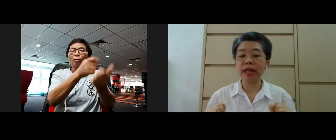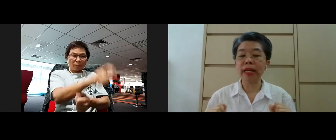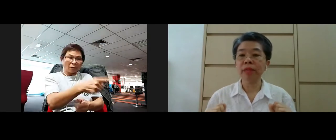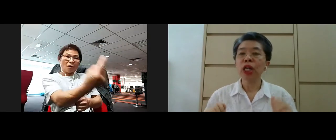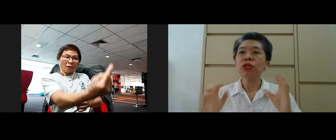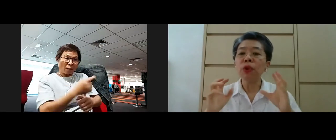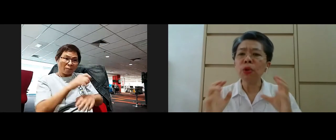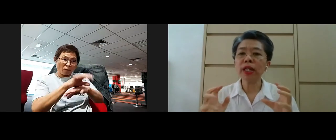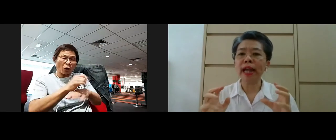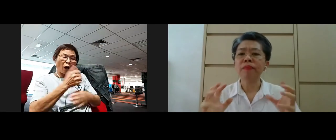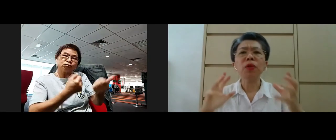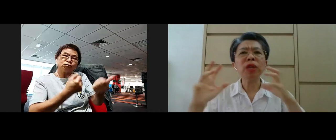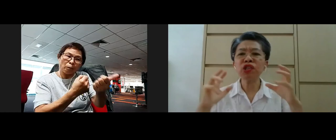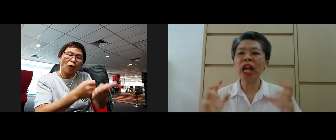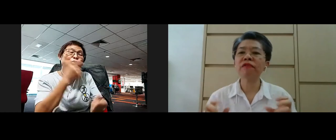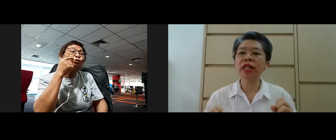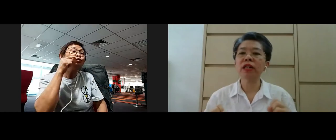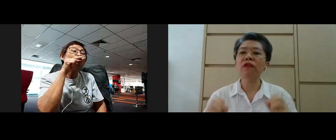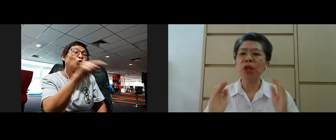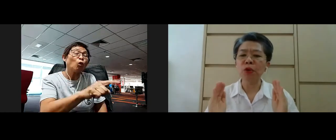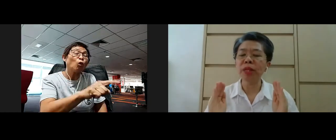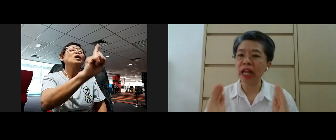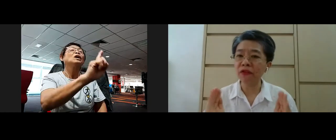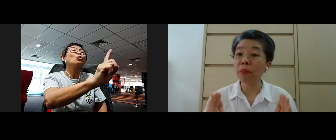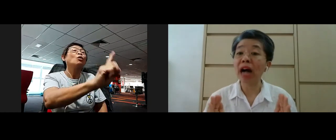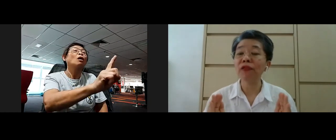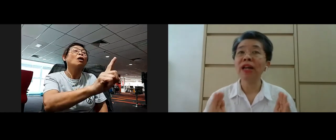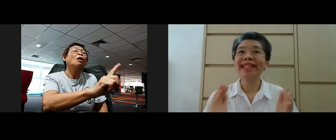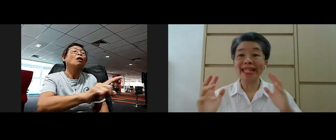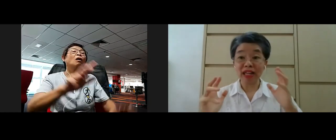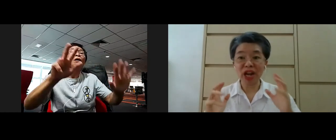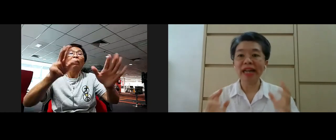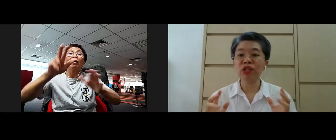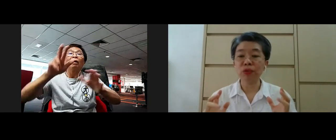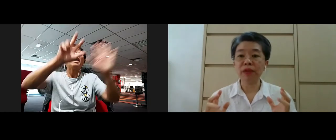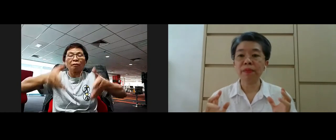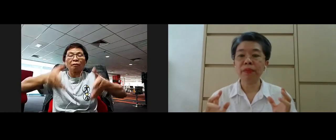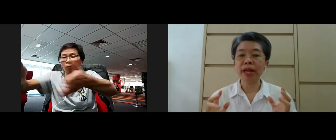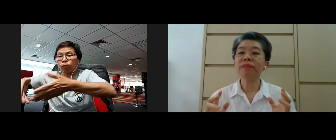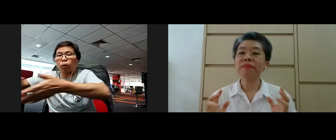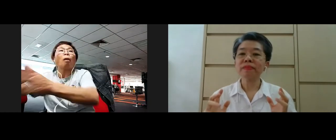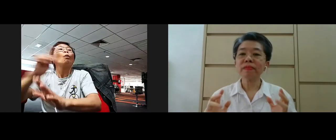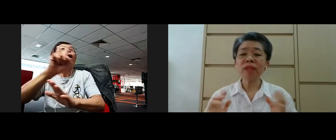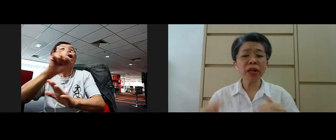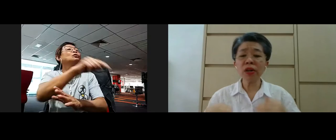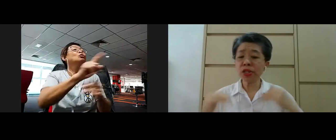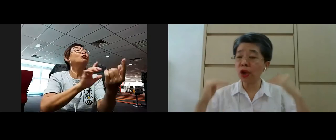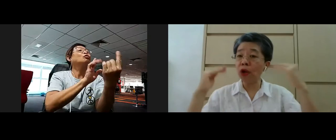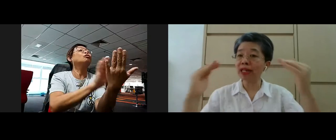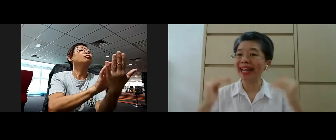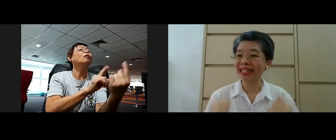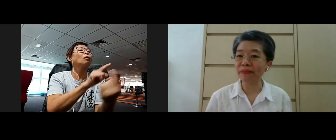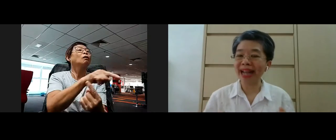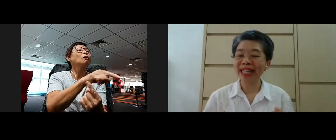for counselling to look at which area of the noble faithful path they are challenged with because